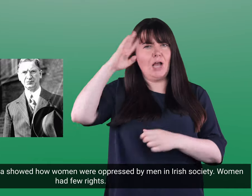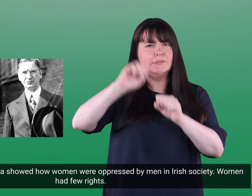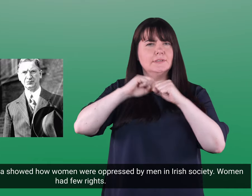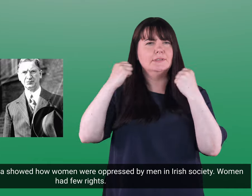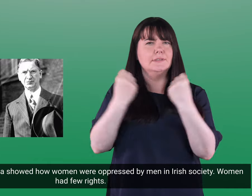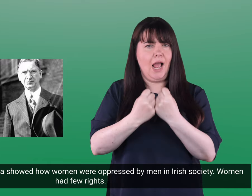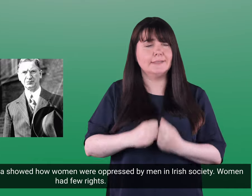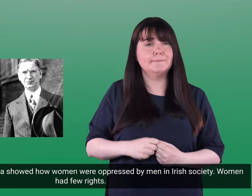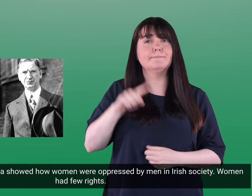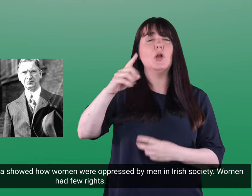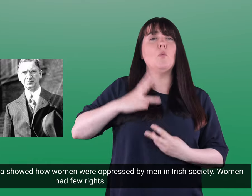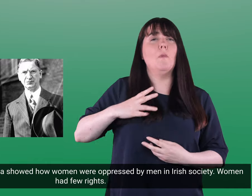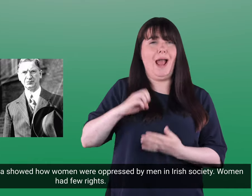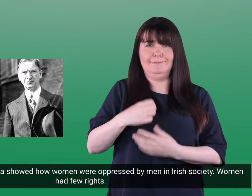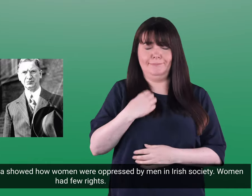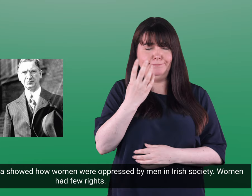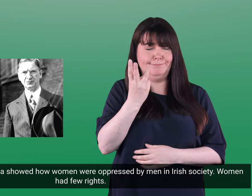men in Irish society. Women had few rights.